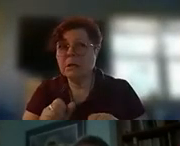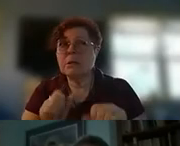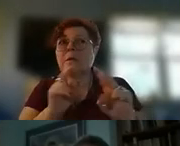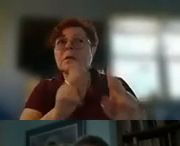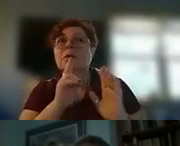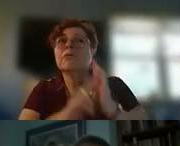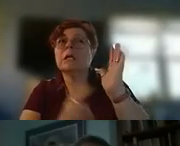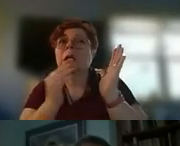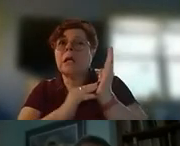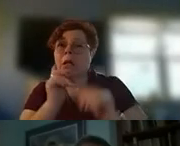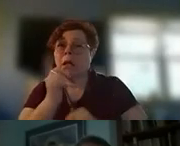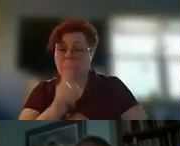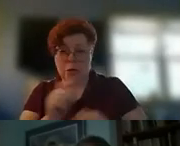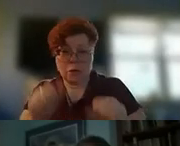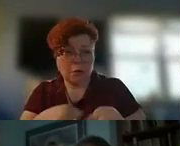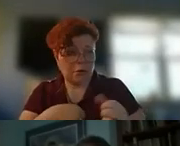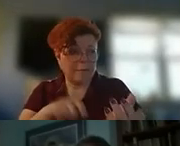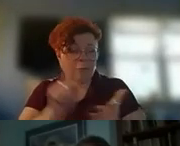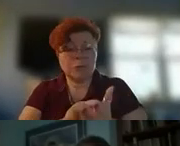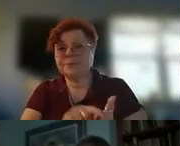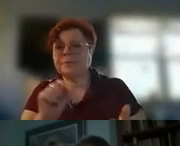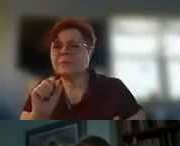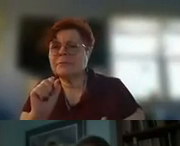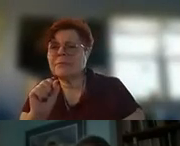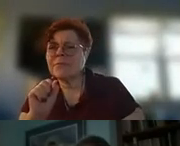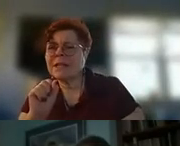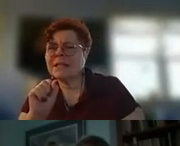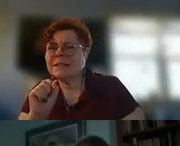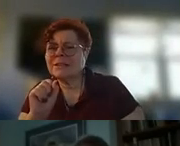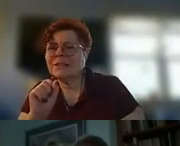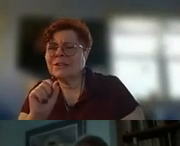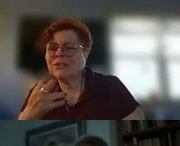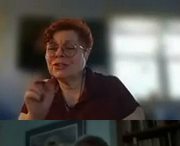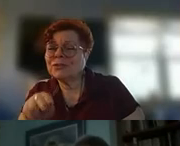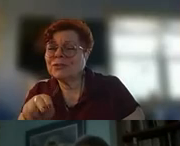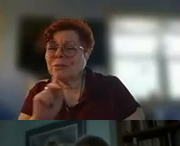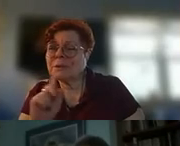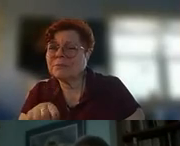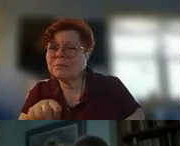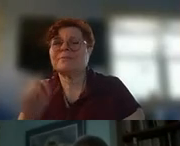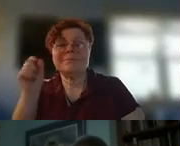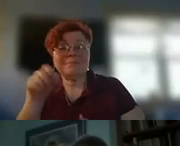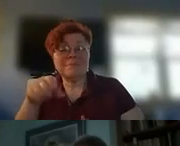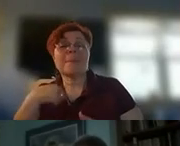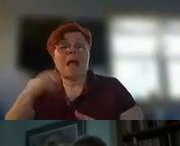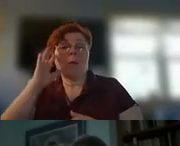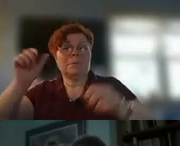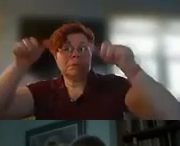again well sharon you want to address that yes um i will be posting them on the website